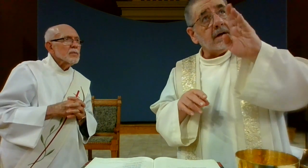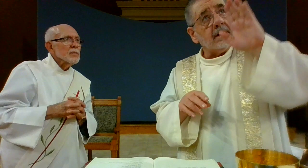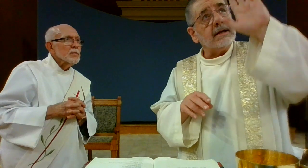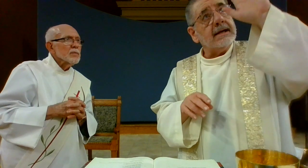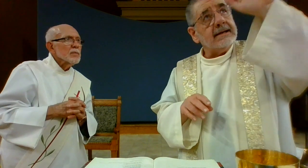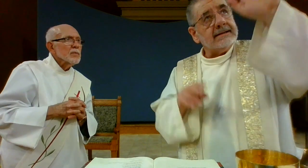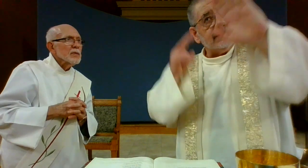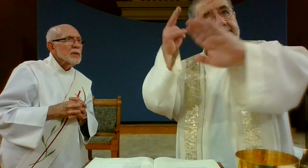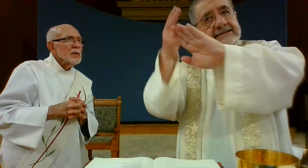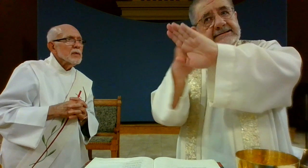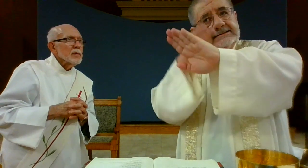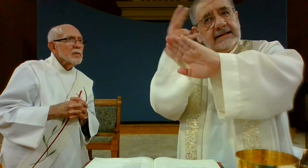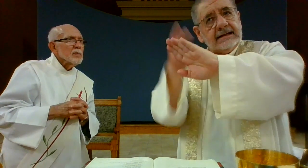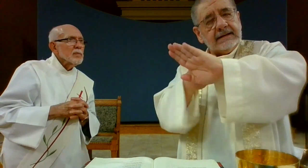Behold the Lamb of God